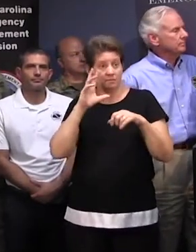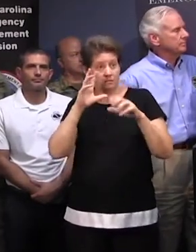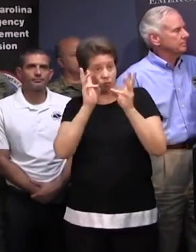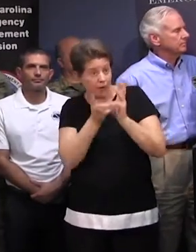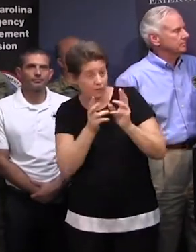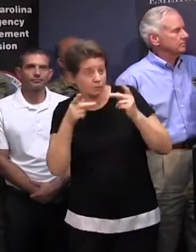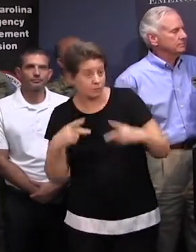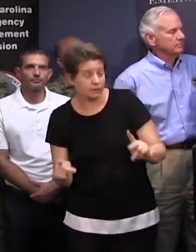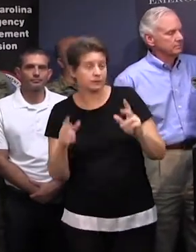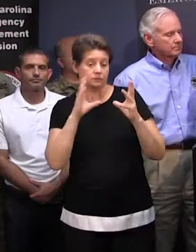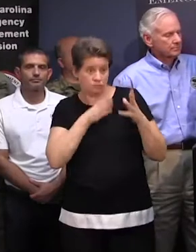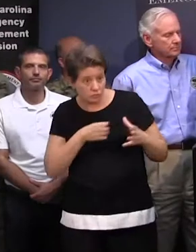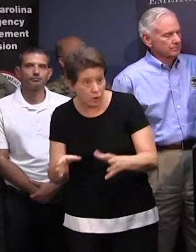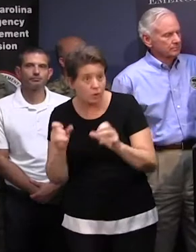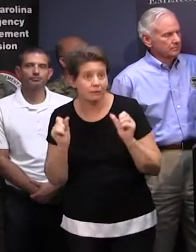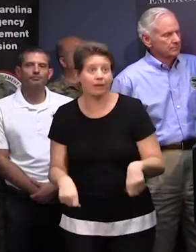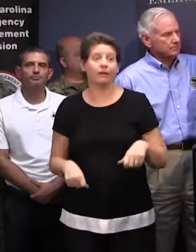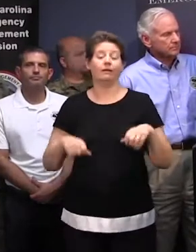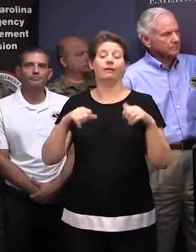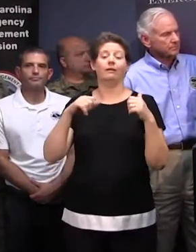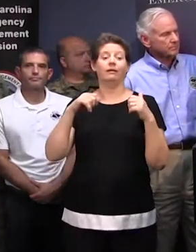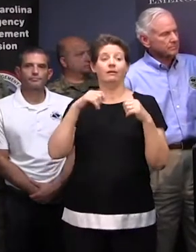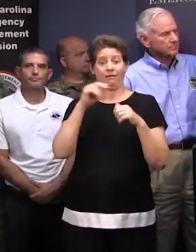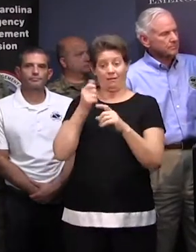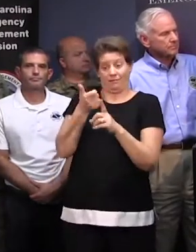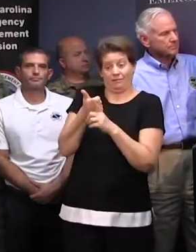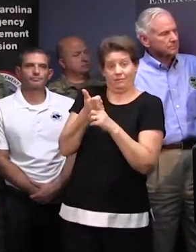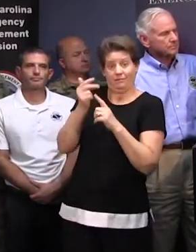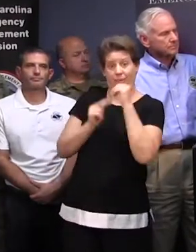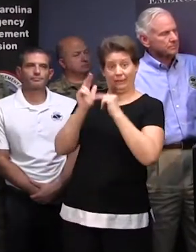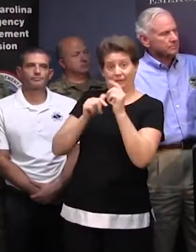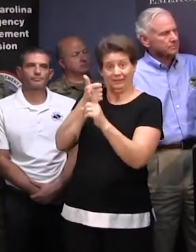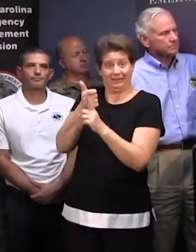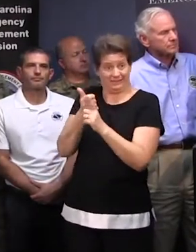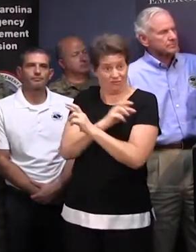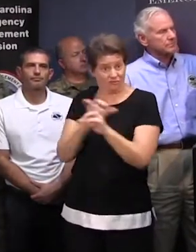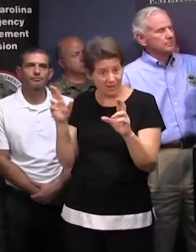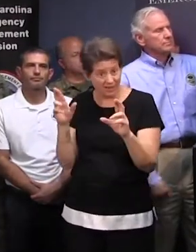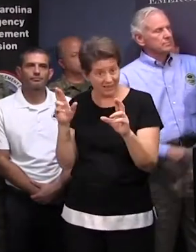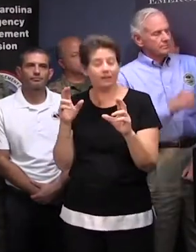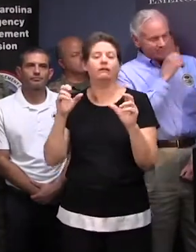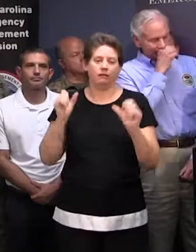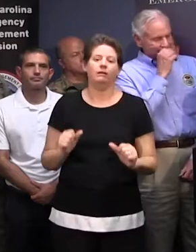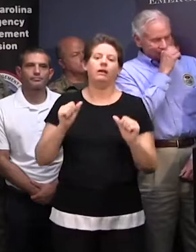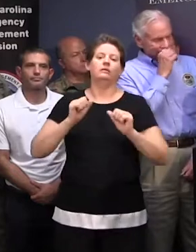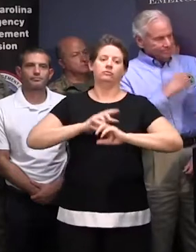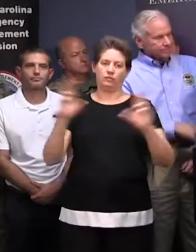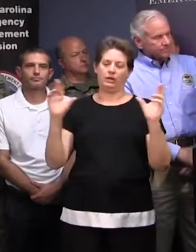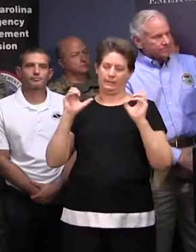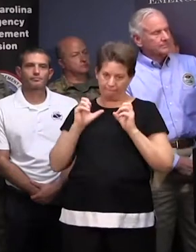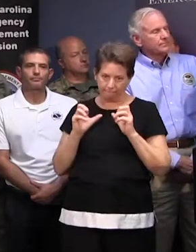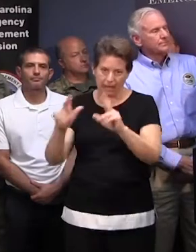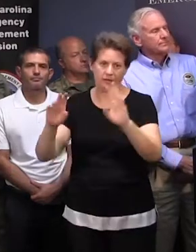permit, as road conditions permit, and as the condition of the hospitals permit, to try to get emergency services back in